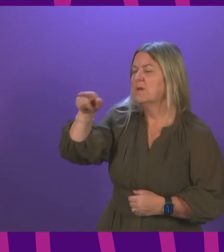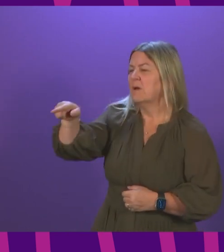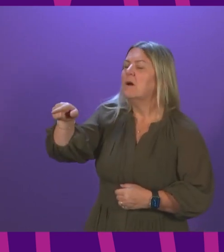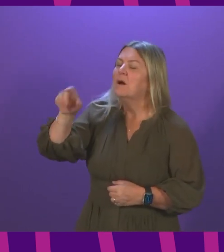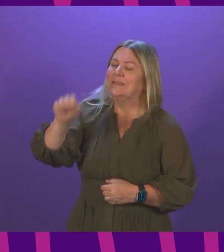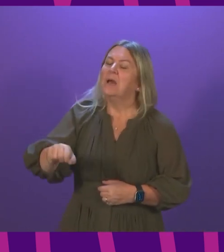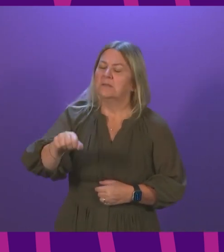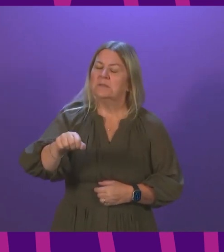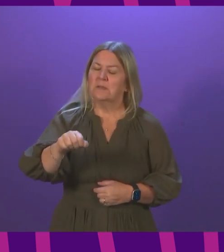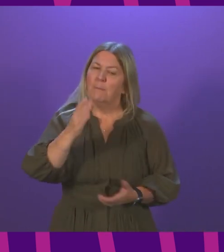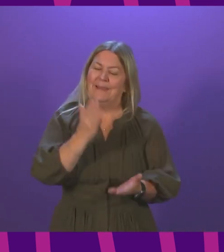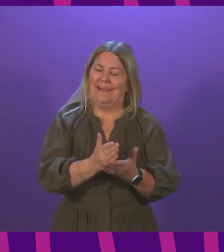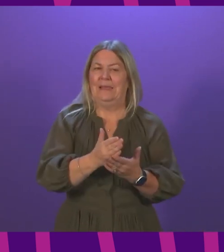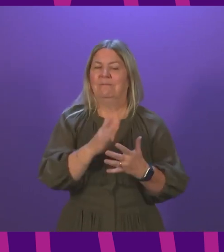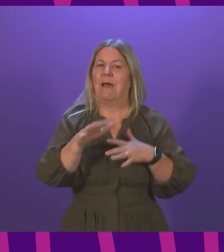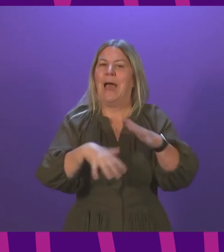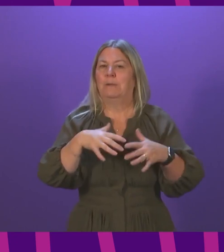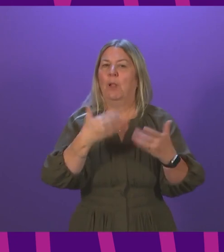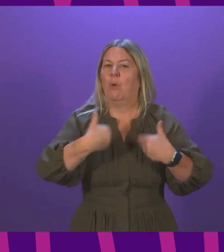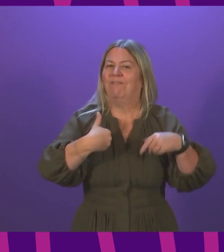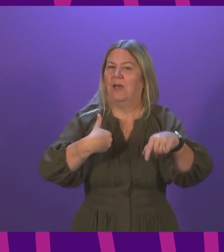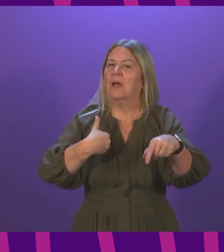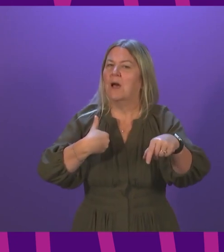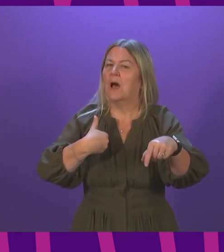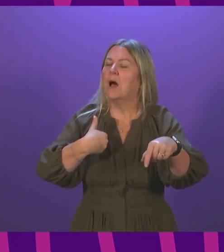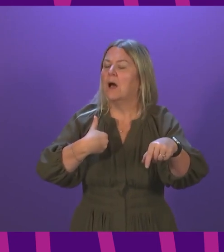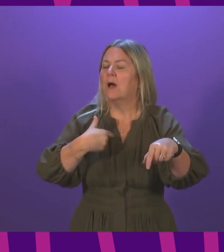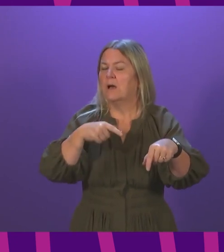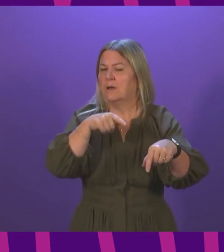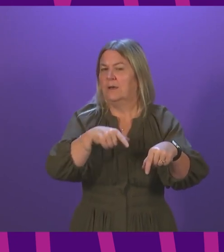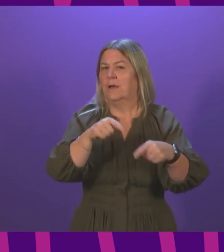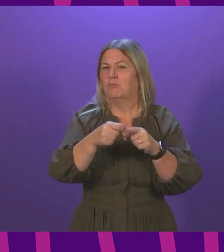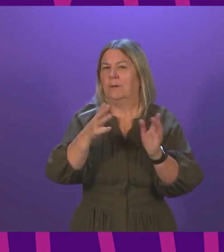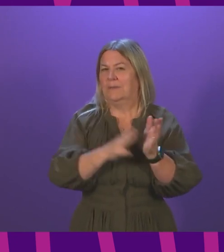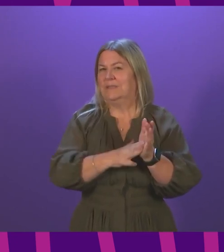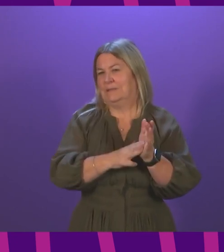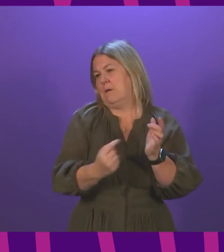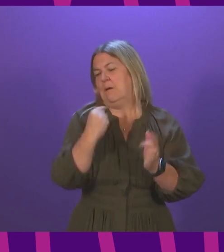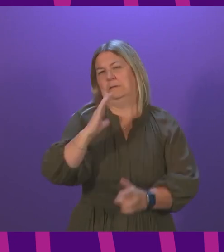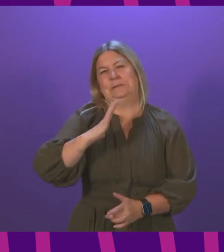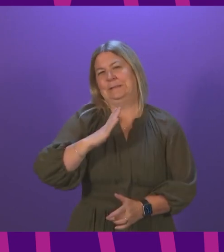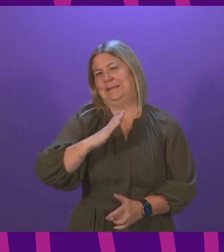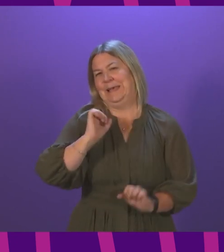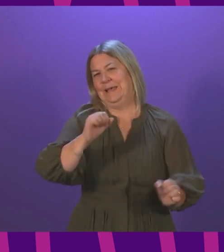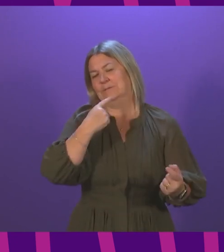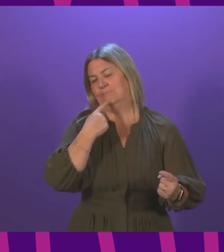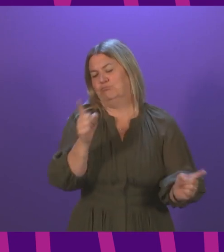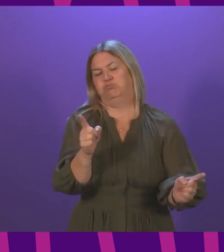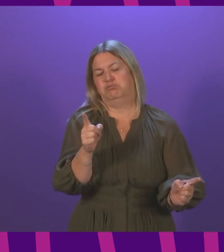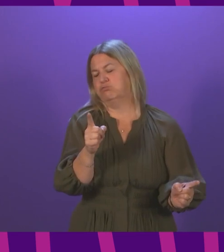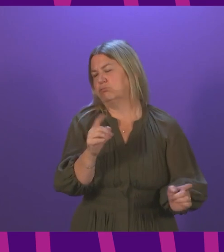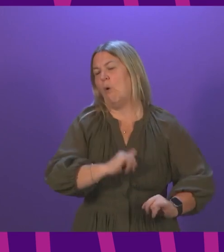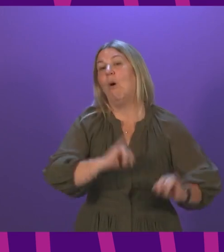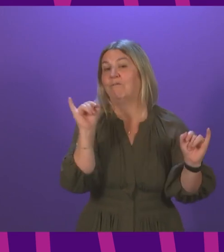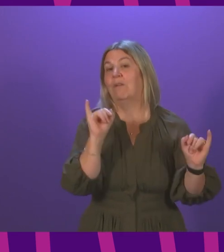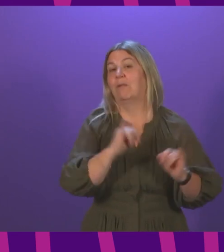serious issues of animal welfare with such disdain on Sunday, just as I think it was outrageous that he made an entire speech to his party